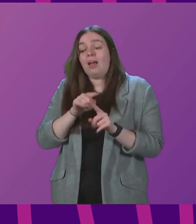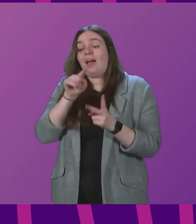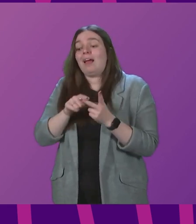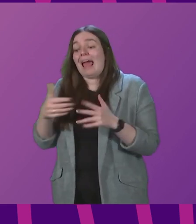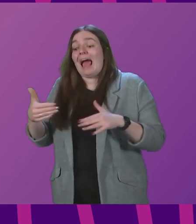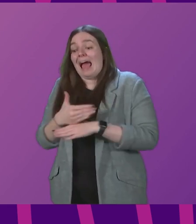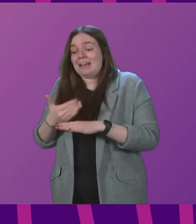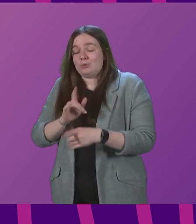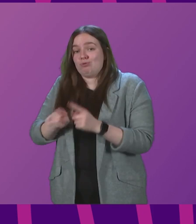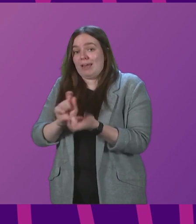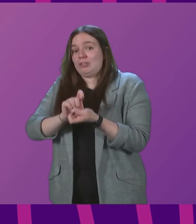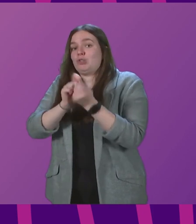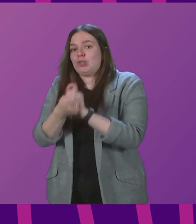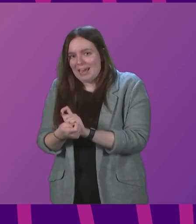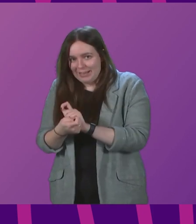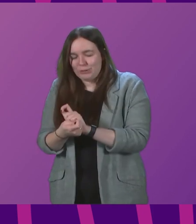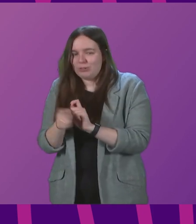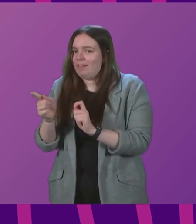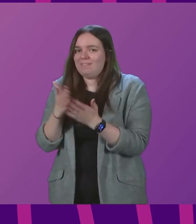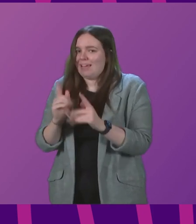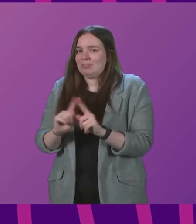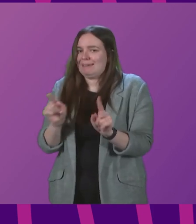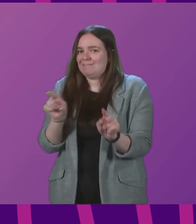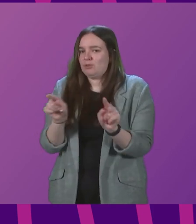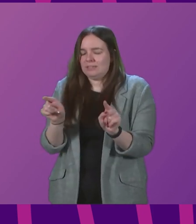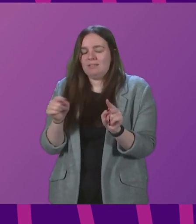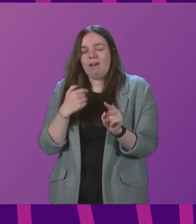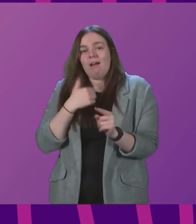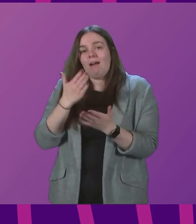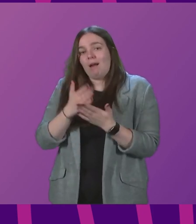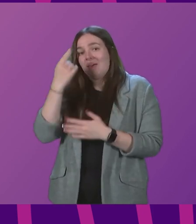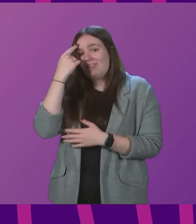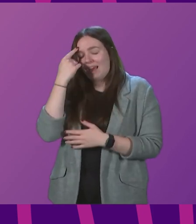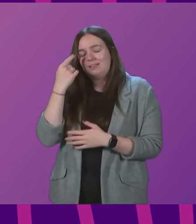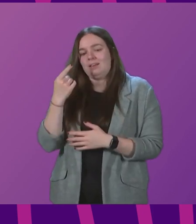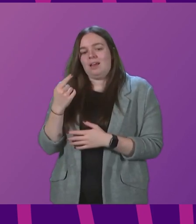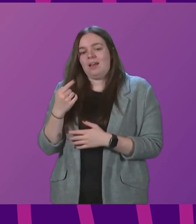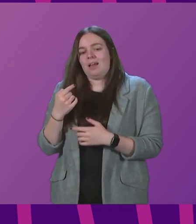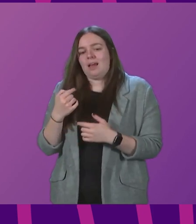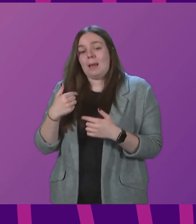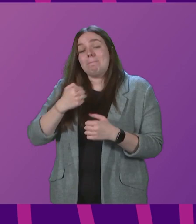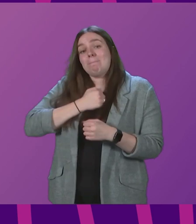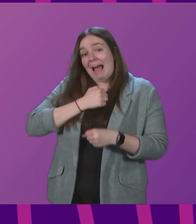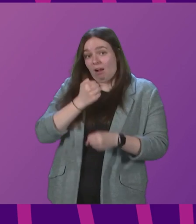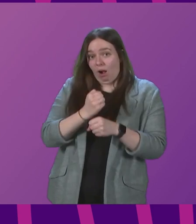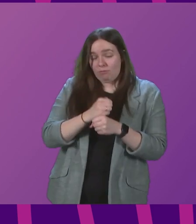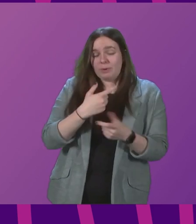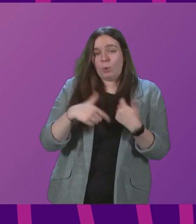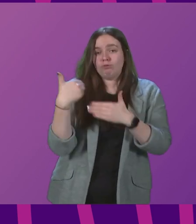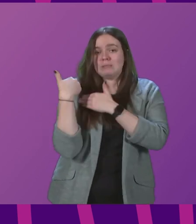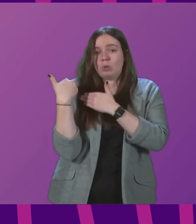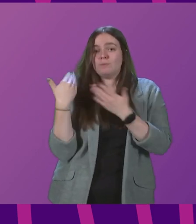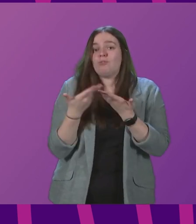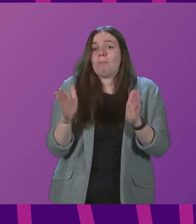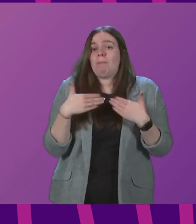to try to change the seriousness of this are two different things. And I do think it's not I and my government take responsibility for public